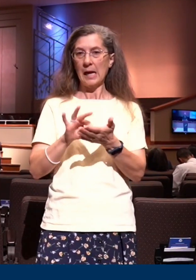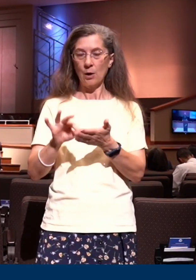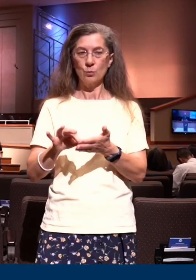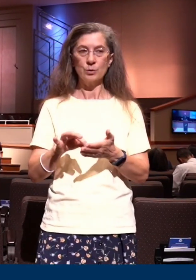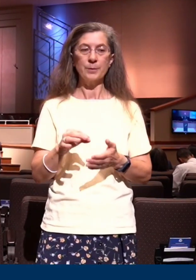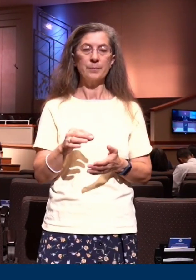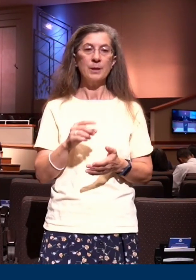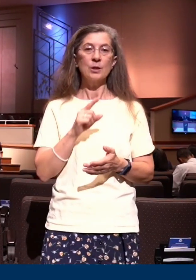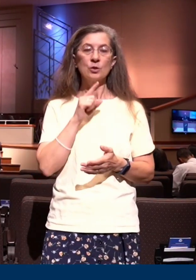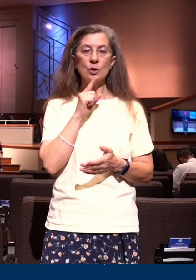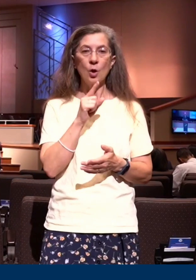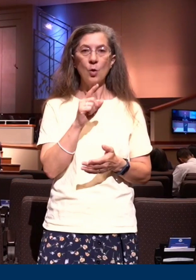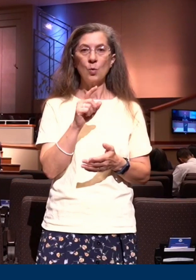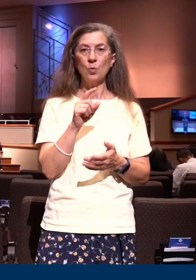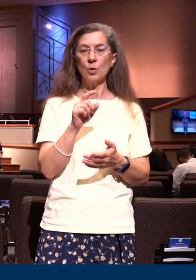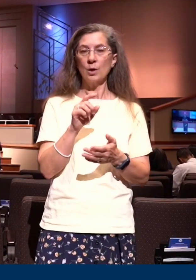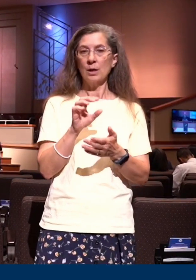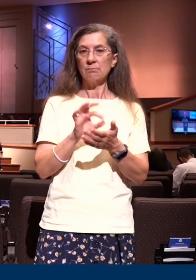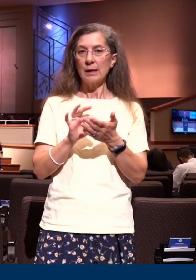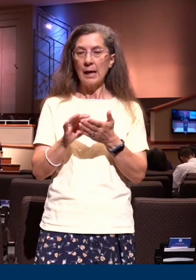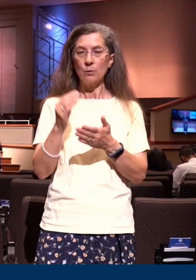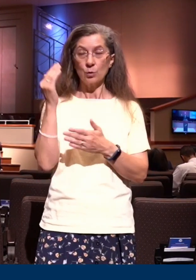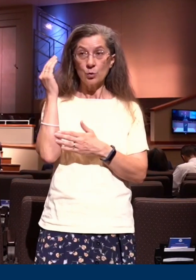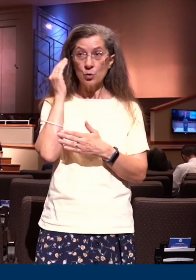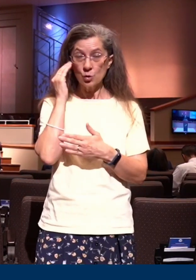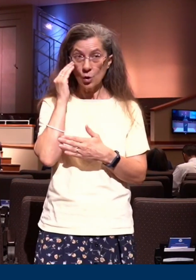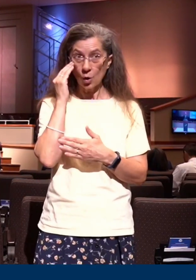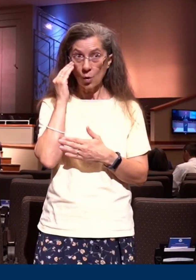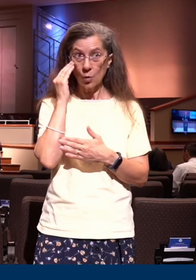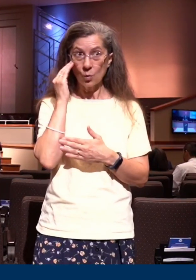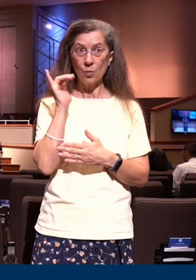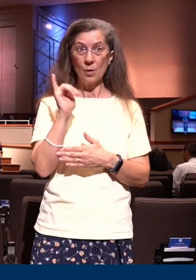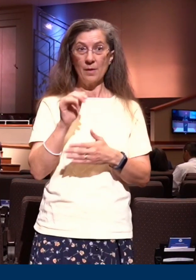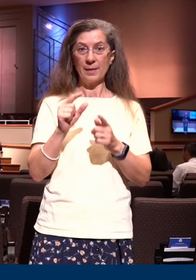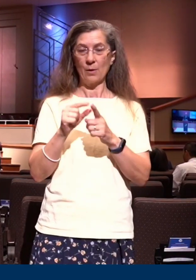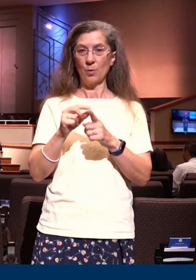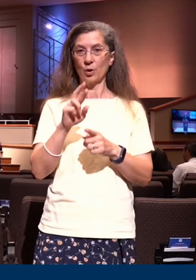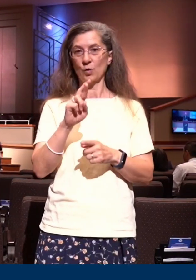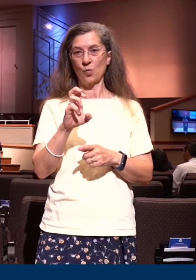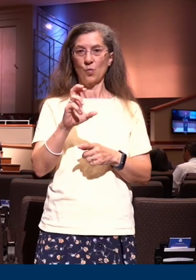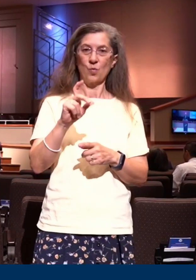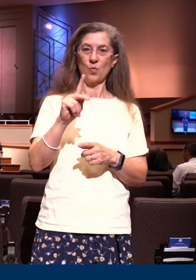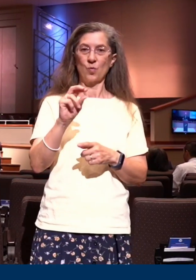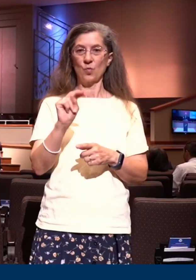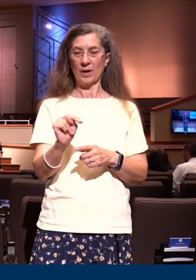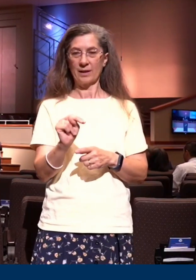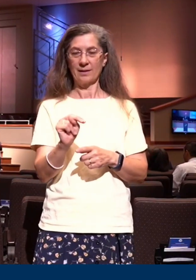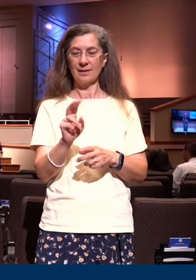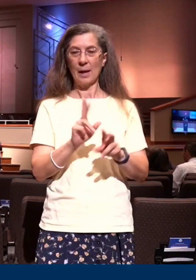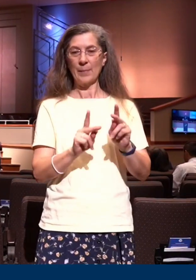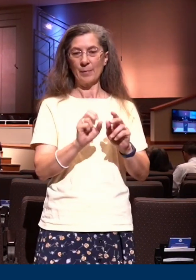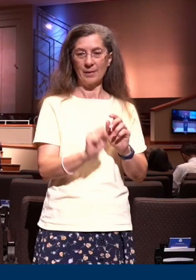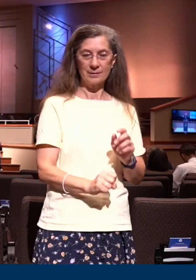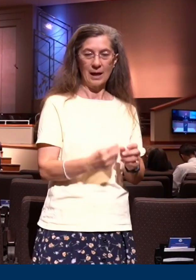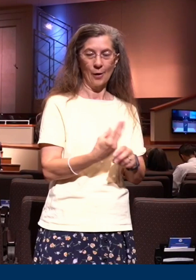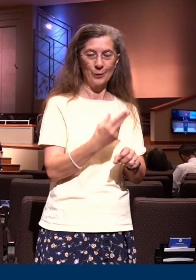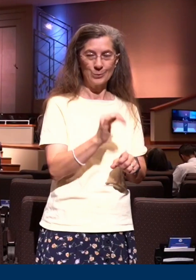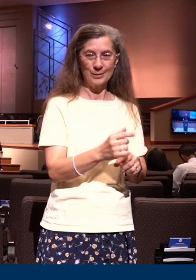reckon how many of are from the south you know that word right well I reckon right likewise reckon ye